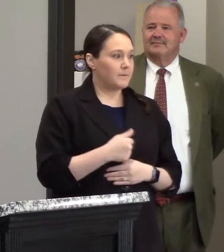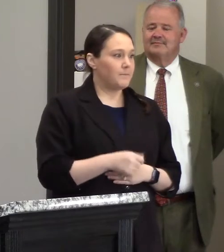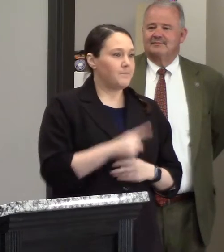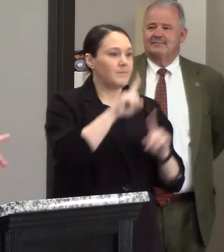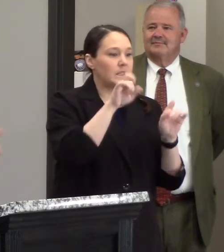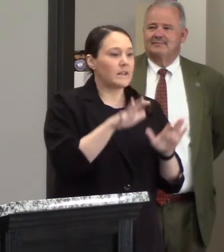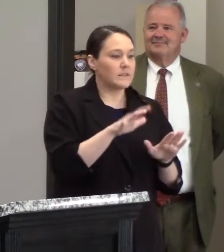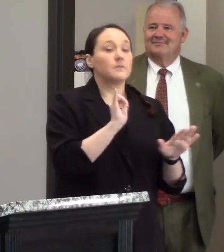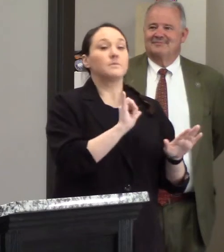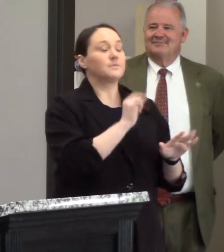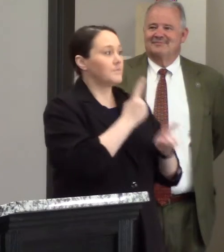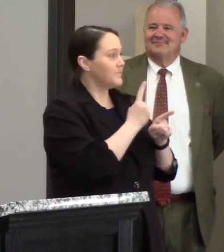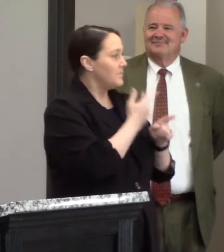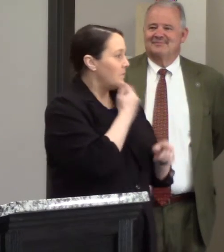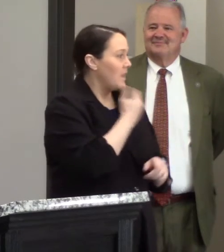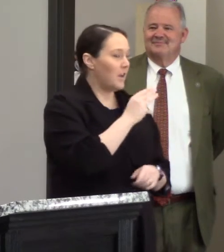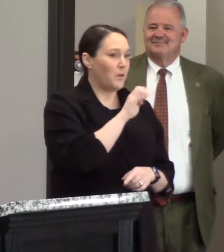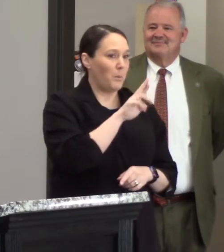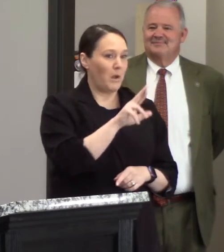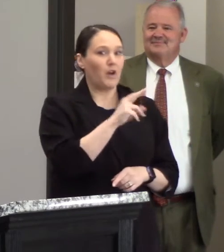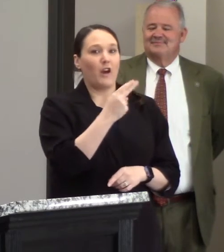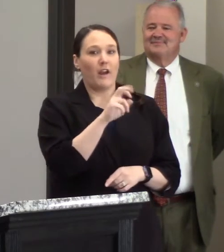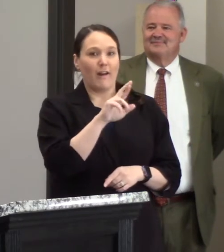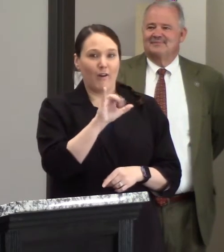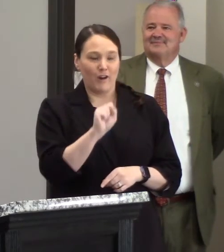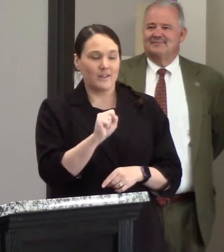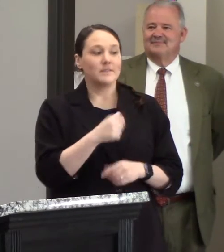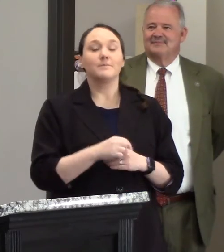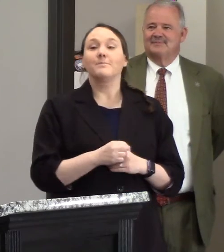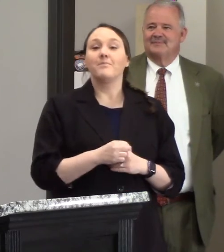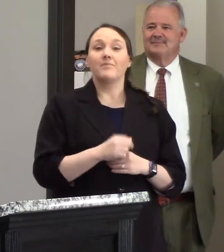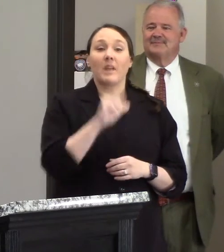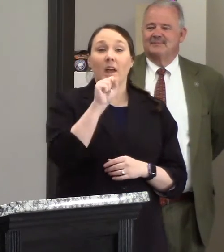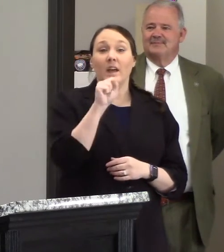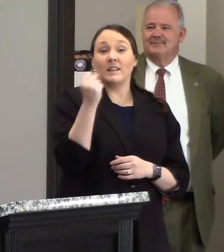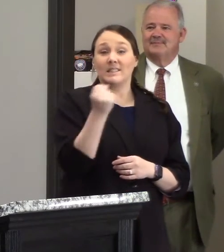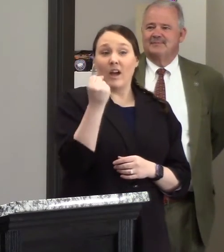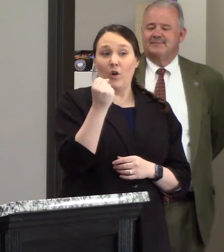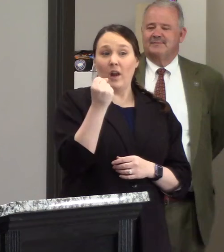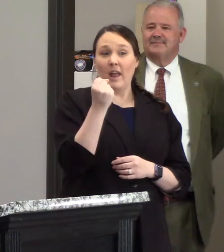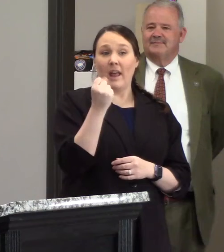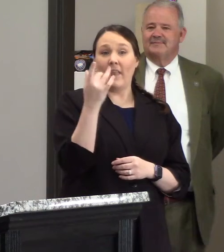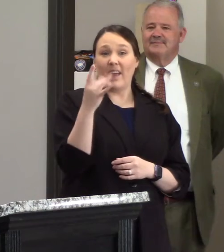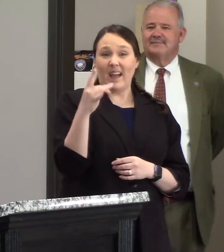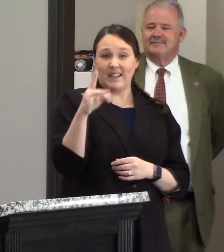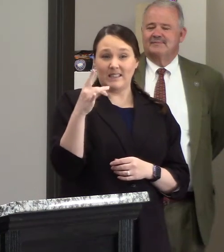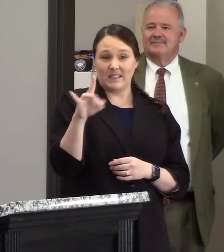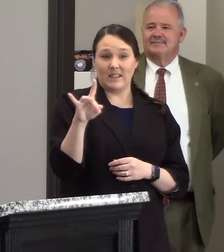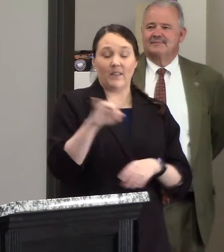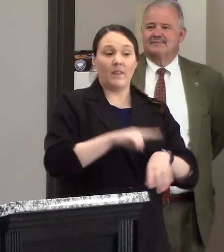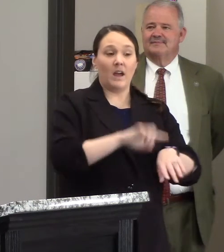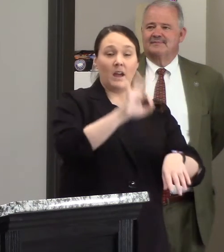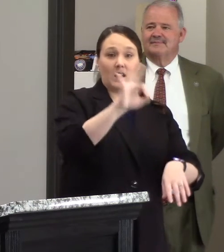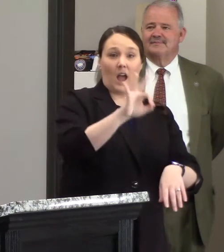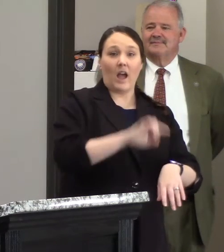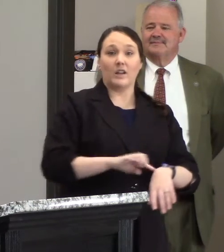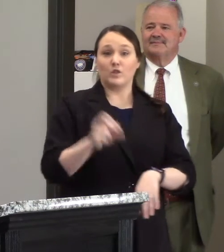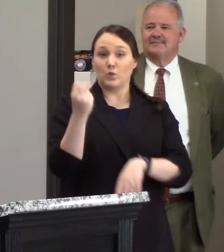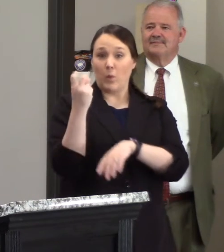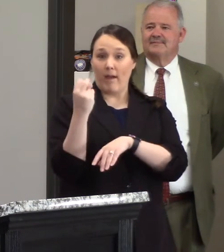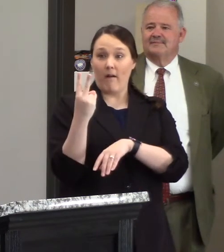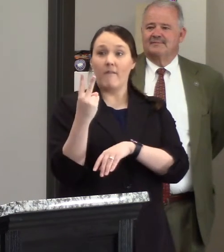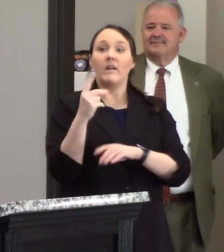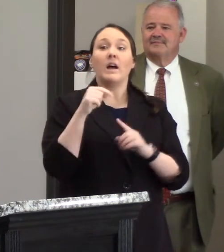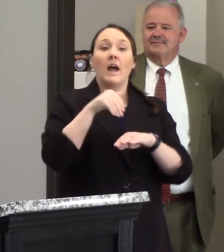testing yes thank you mayor harris the uh saturday june uh the 18th from 9 to 12 at